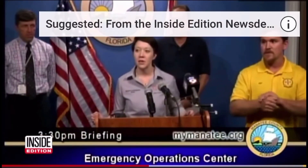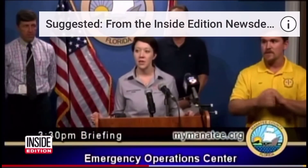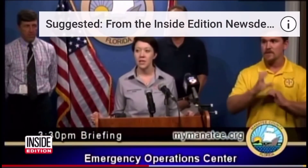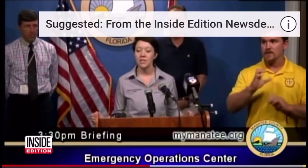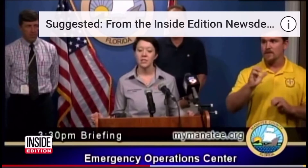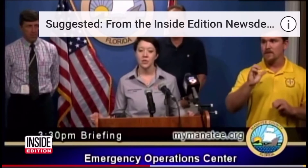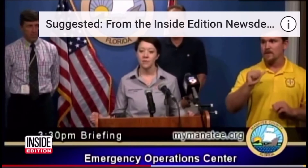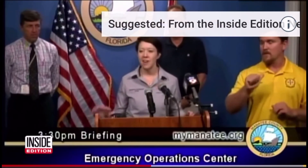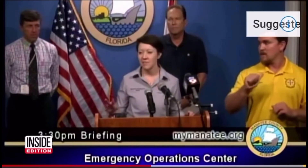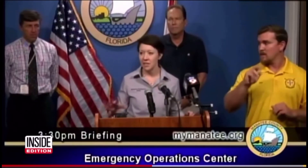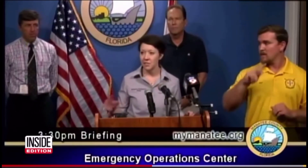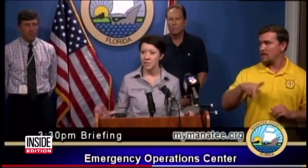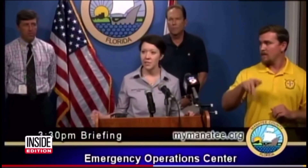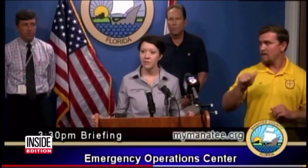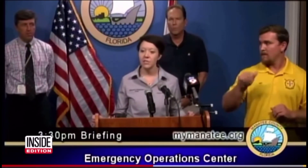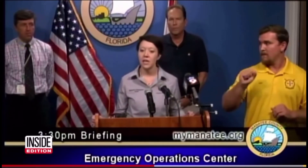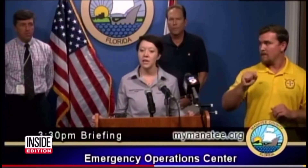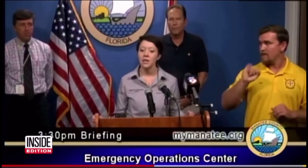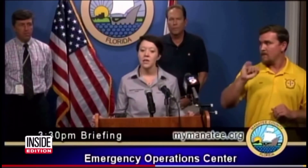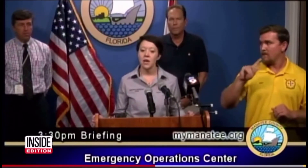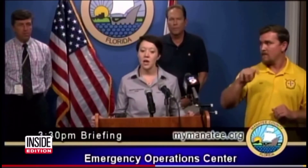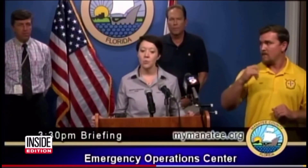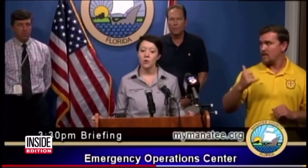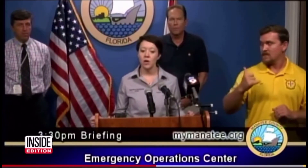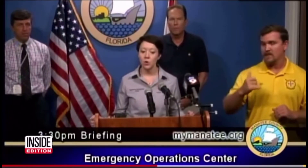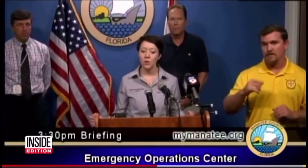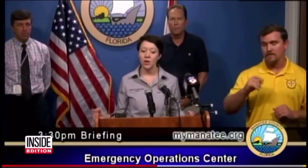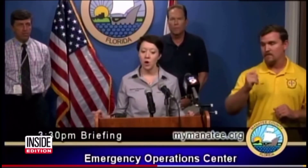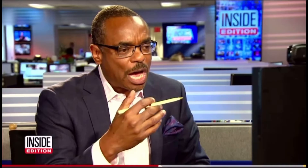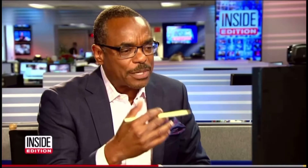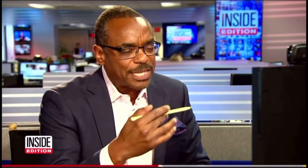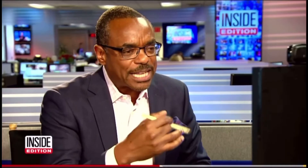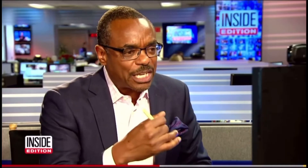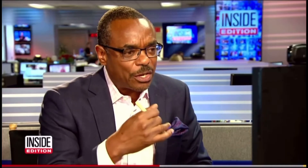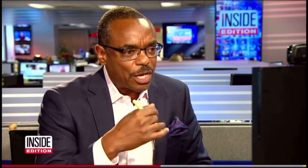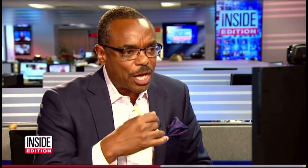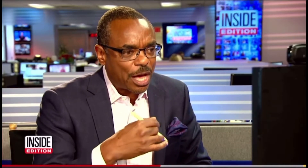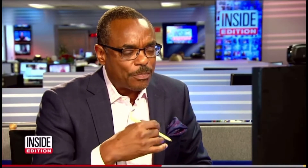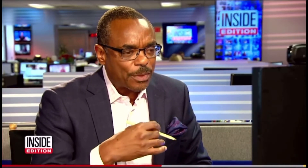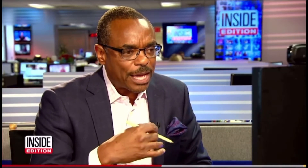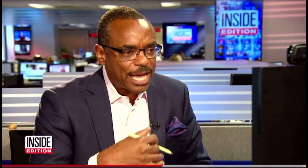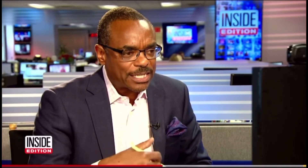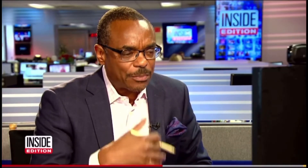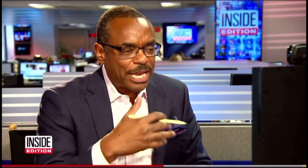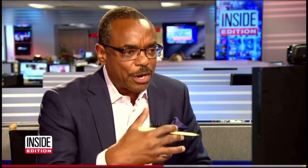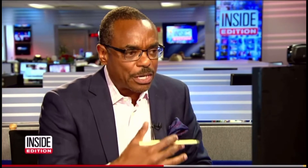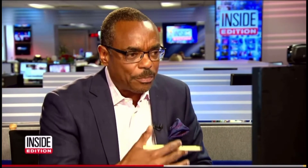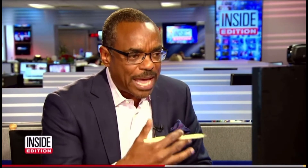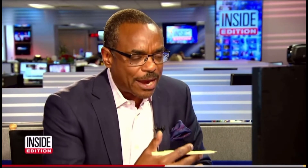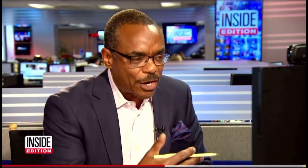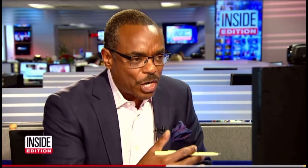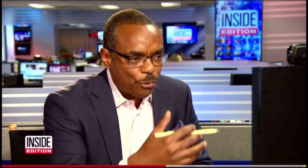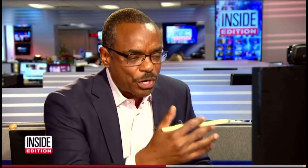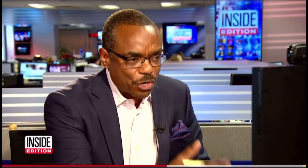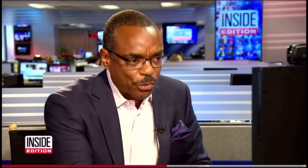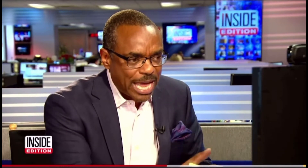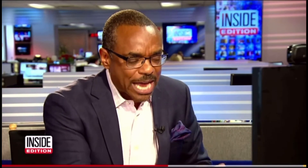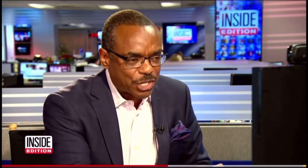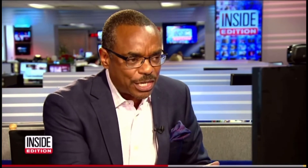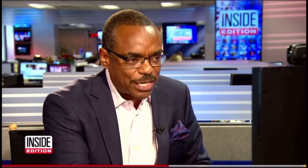evacuation is very different than everyday language. I'm just asking, as someone hearing impaired, what your reaction is